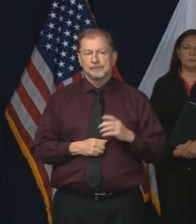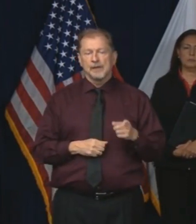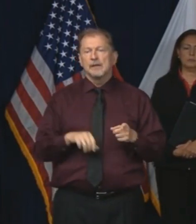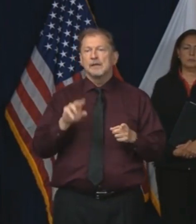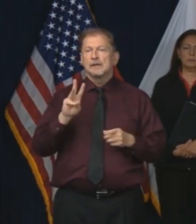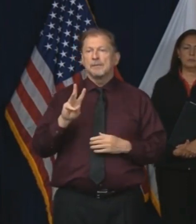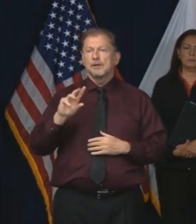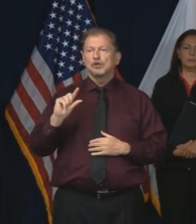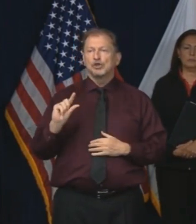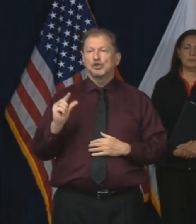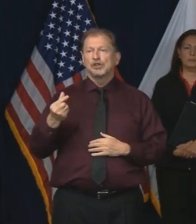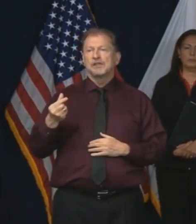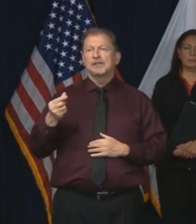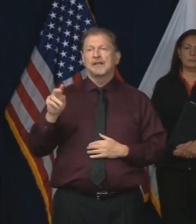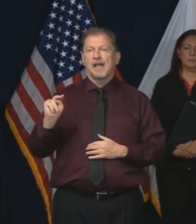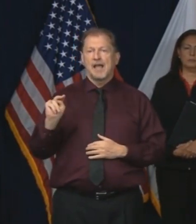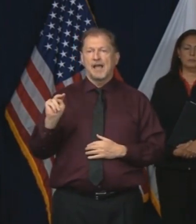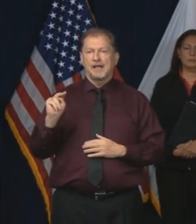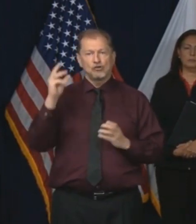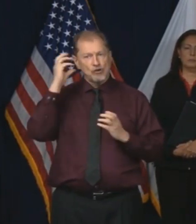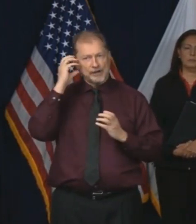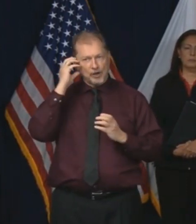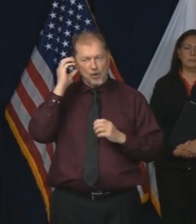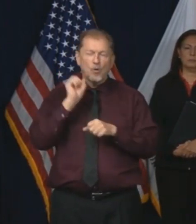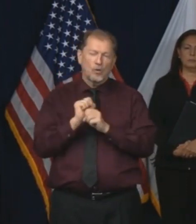WGN Radio, who's my colleague.